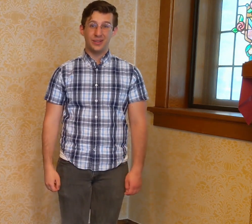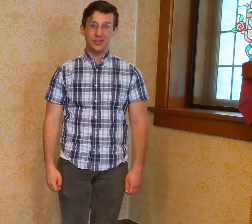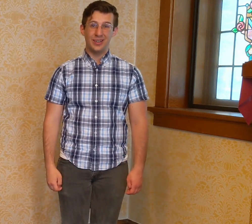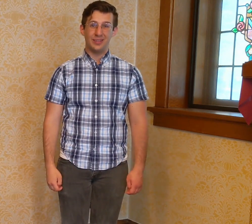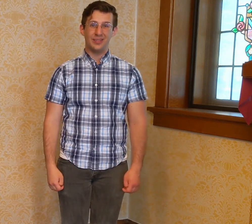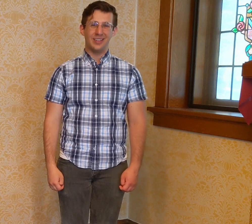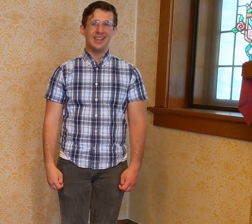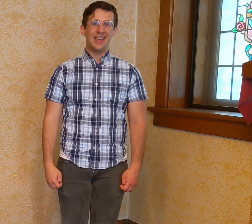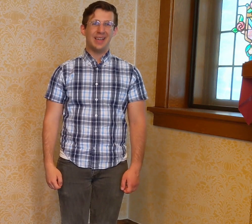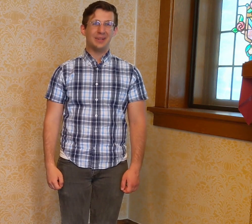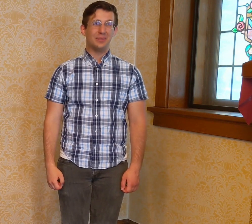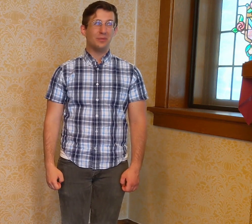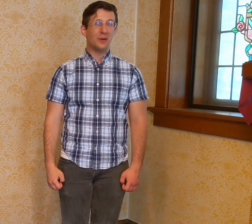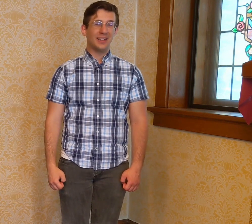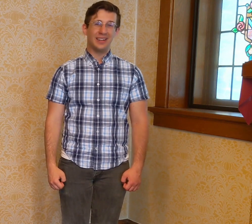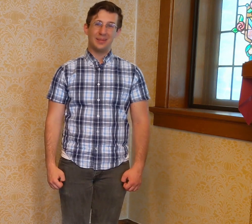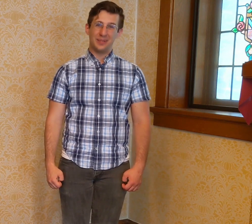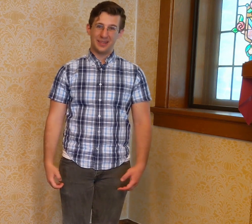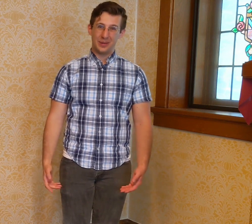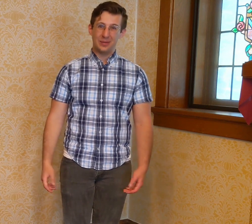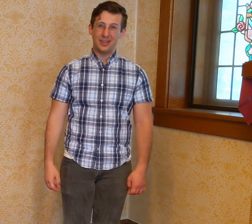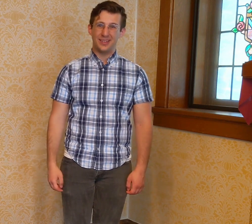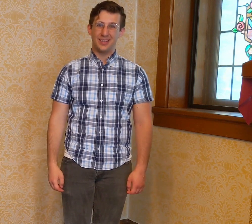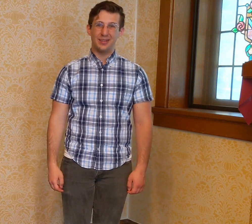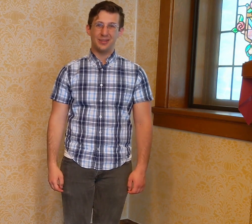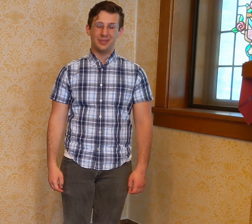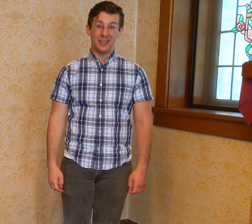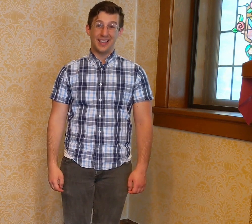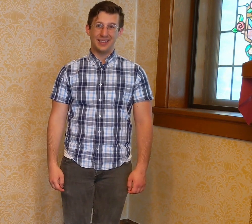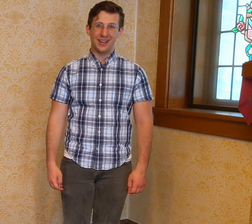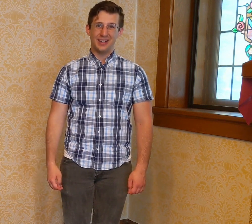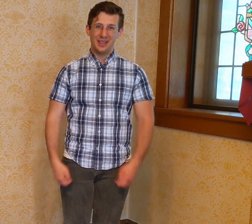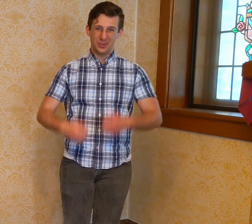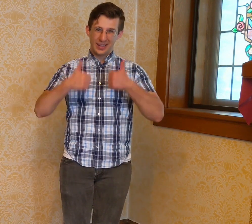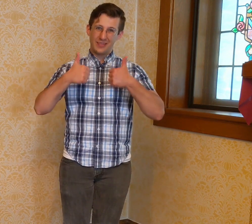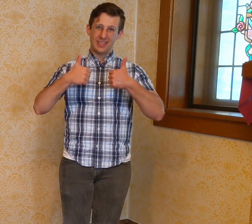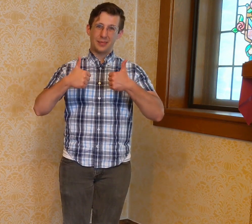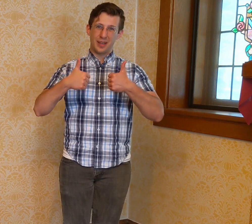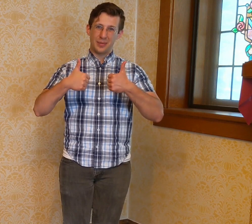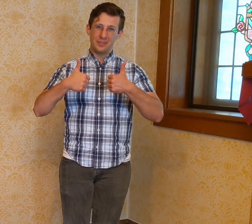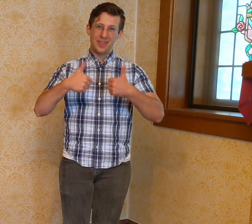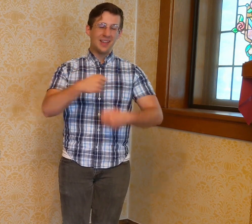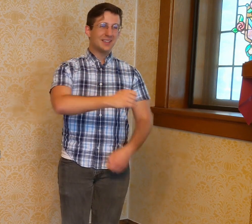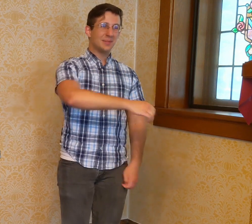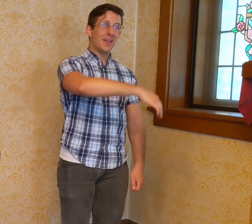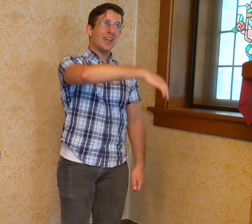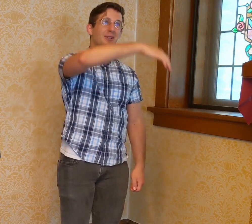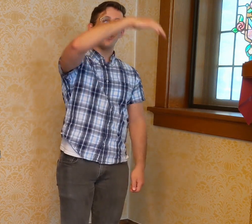to live. And when it's a better place to live, we like it. Right. So we're going to give it a thumbs up. To make of